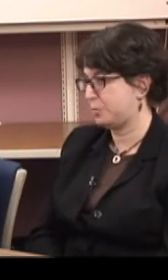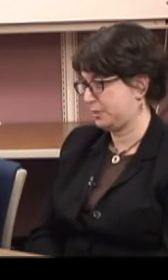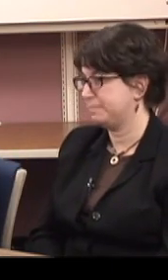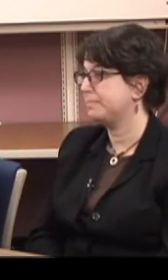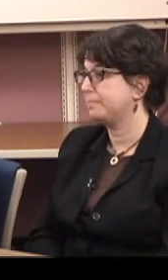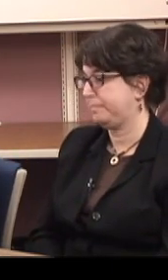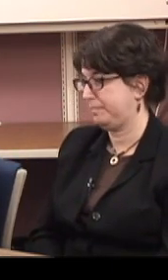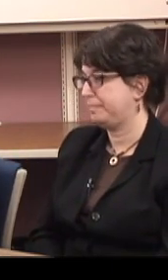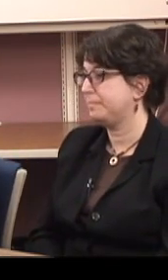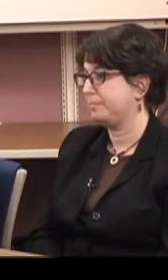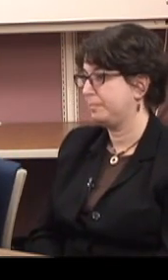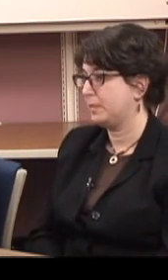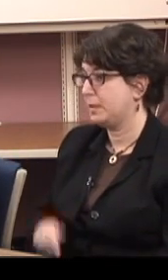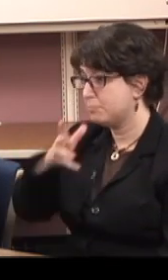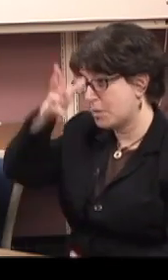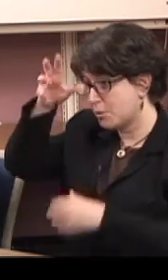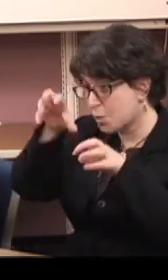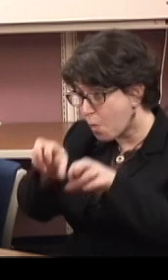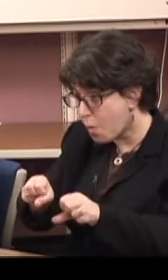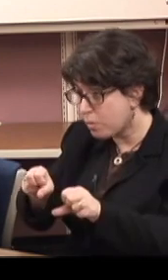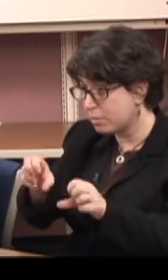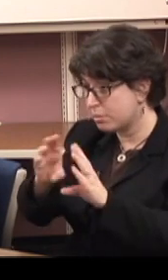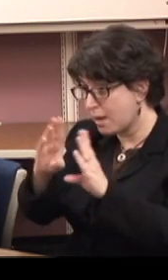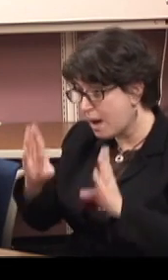It's a house. Okay. And they own that house? Yes.